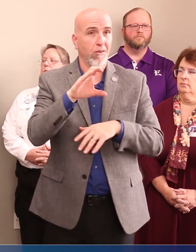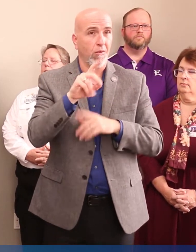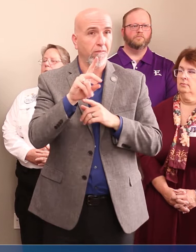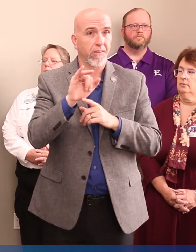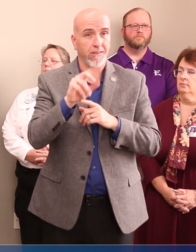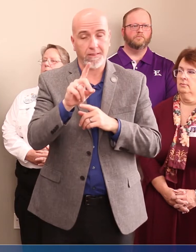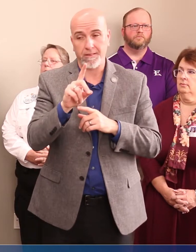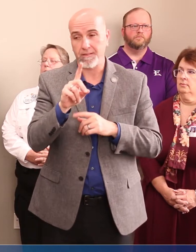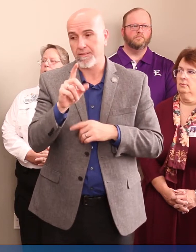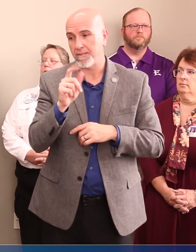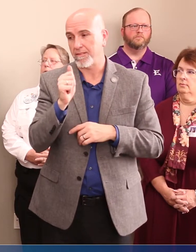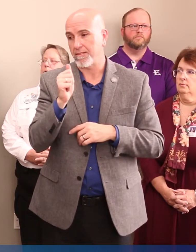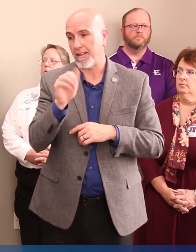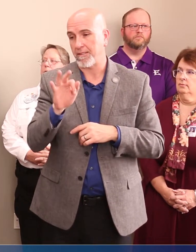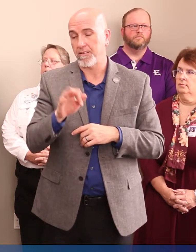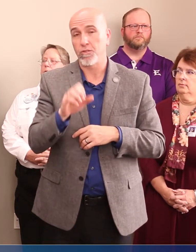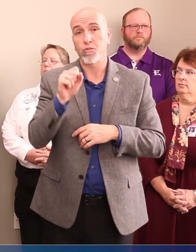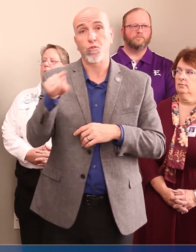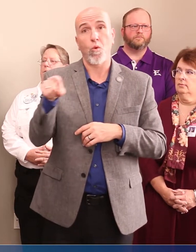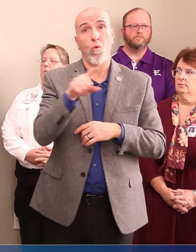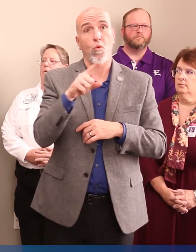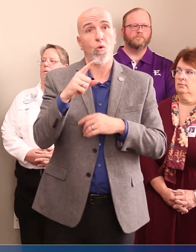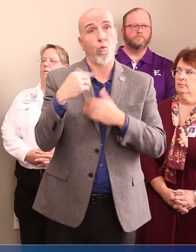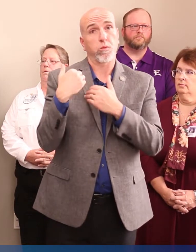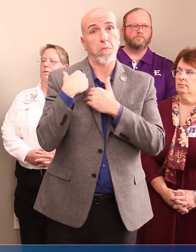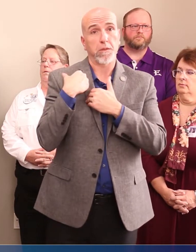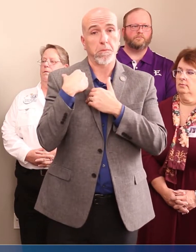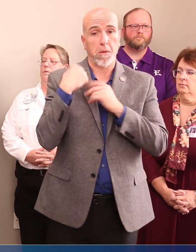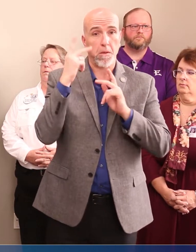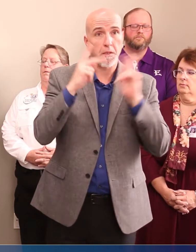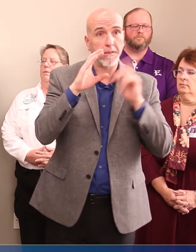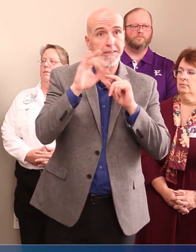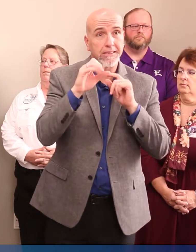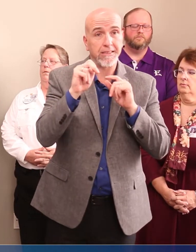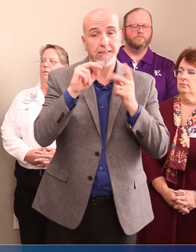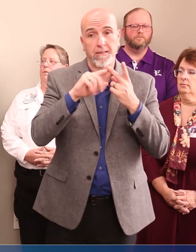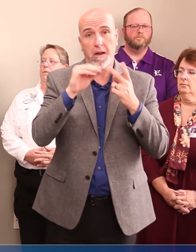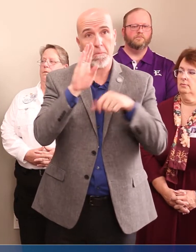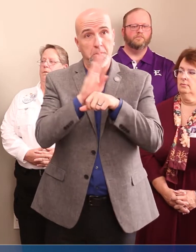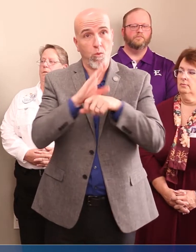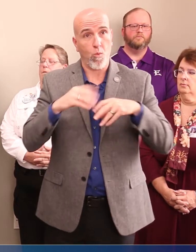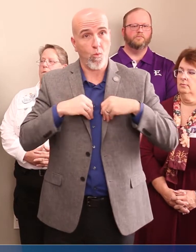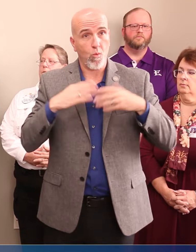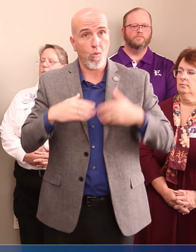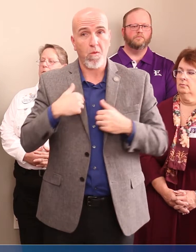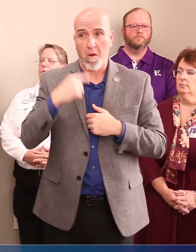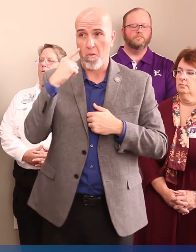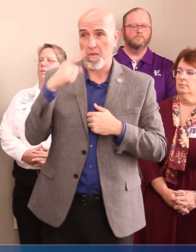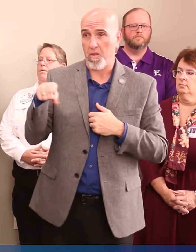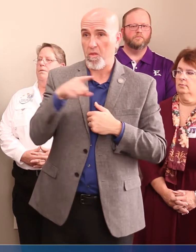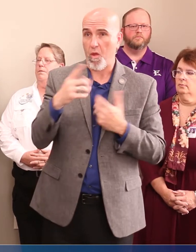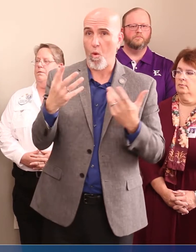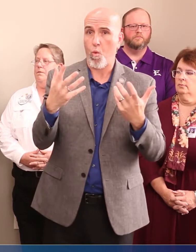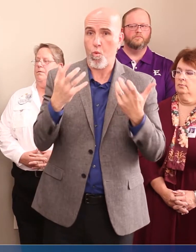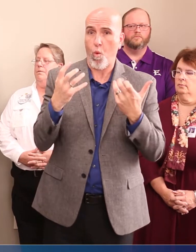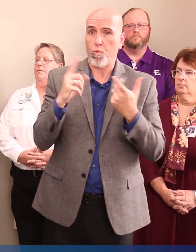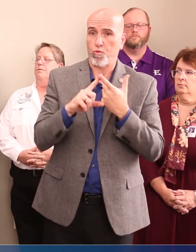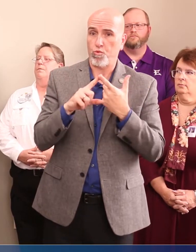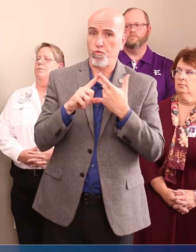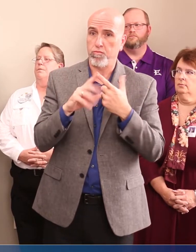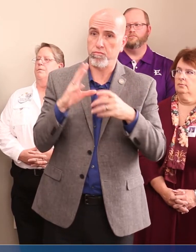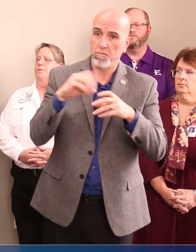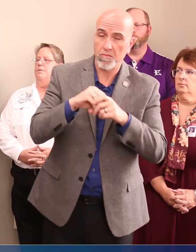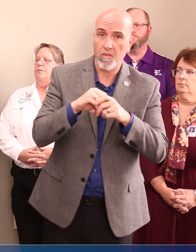so as responsible citizens of our county and business owners, I would think that they would want to do all they can.